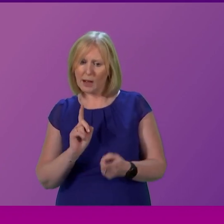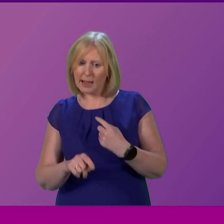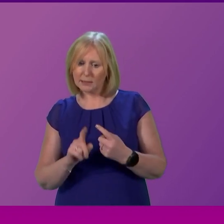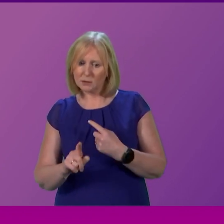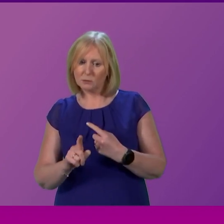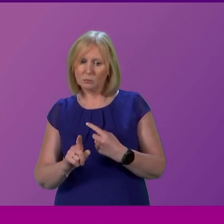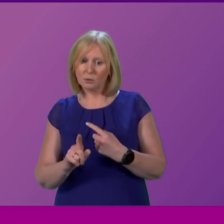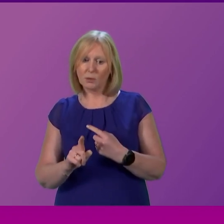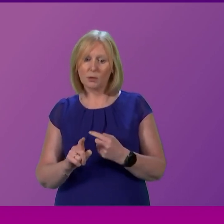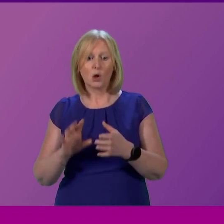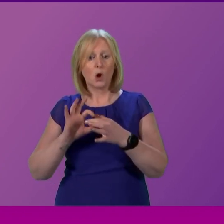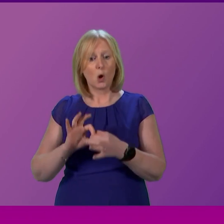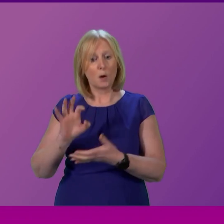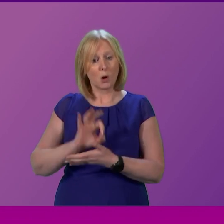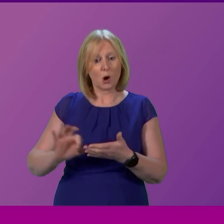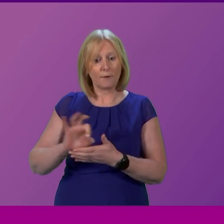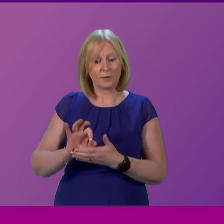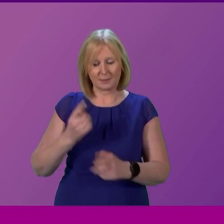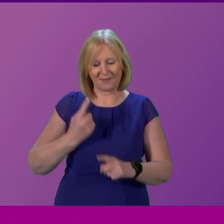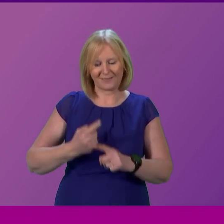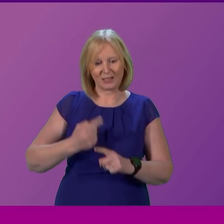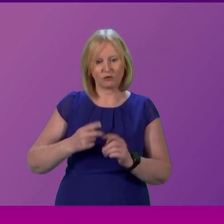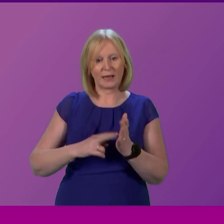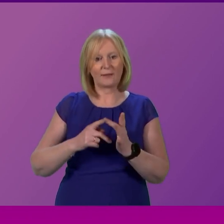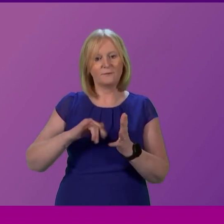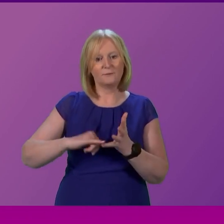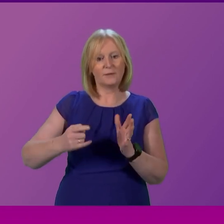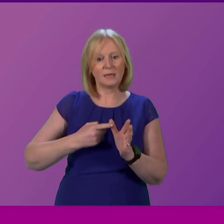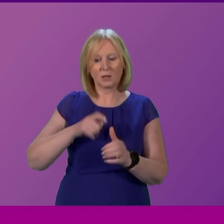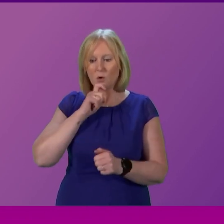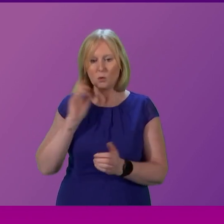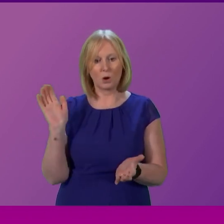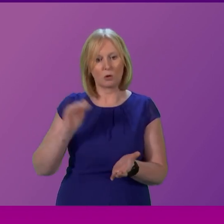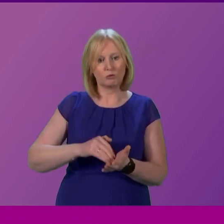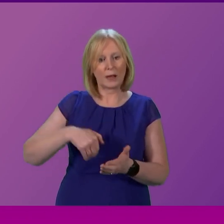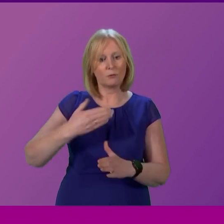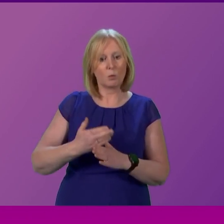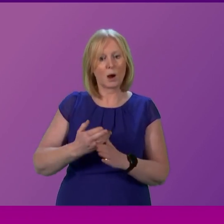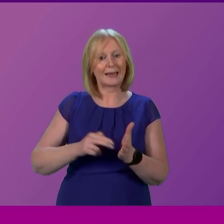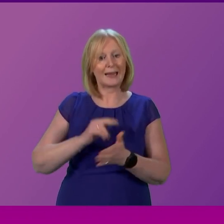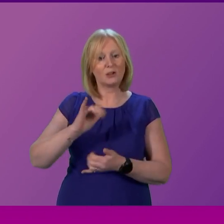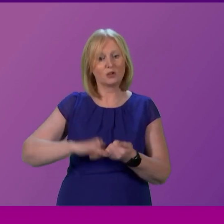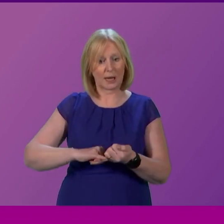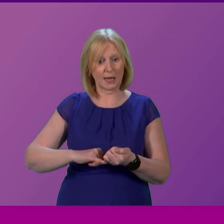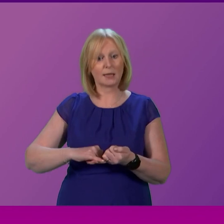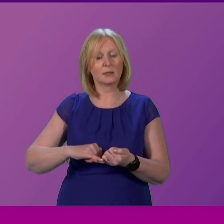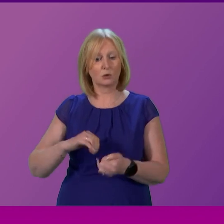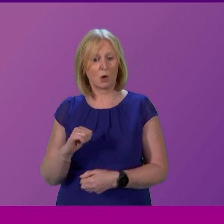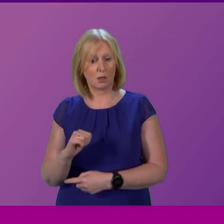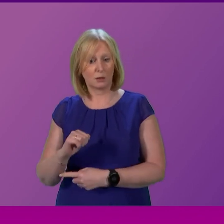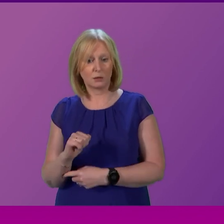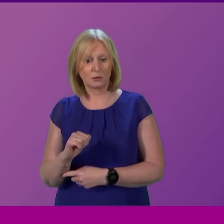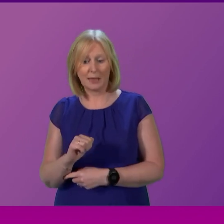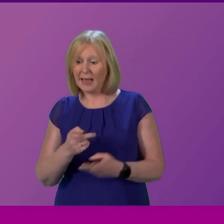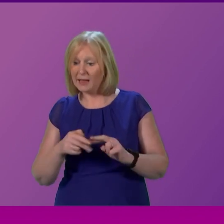office and UK government ministers about fast track visas for those coming to work in the Scottish NHS and if these conversations have not yet taken place